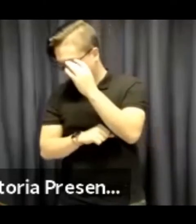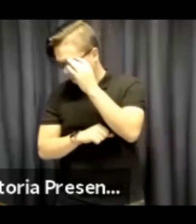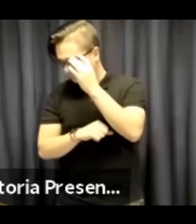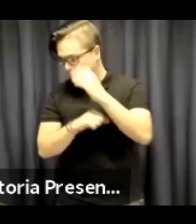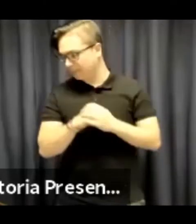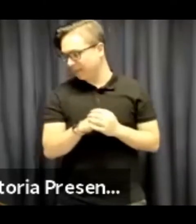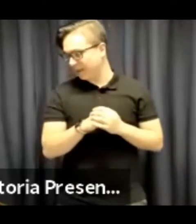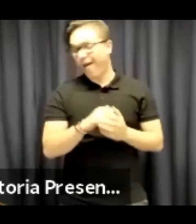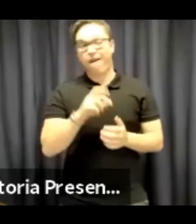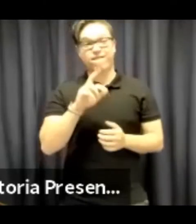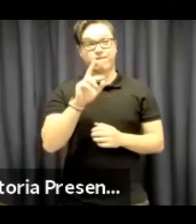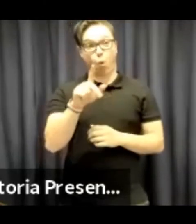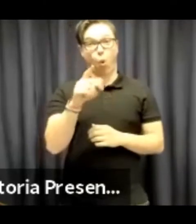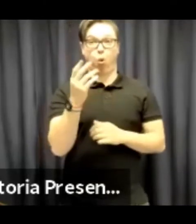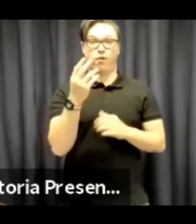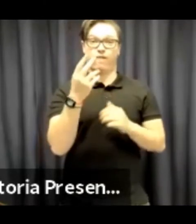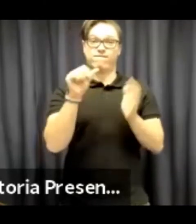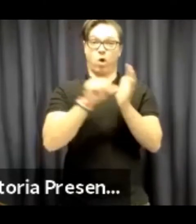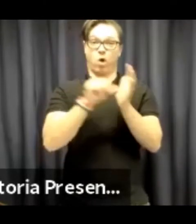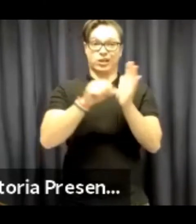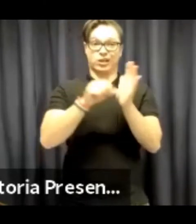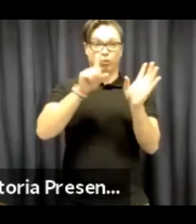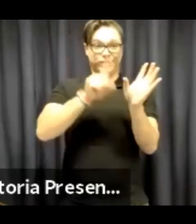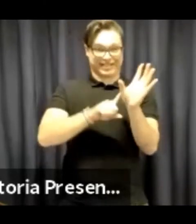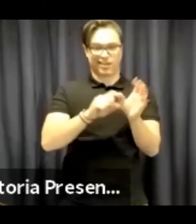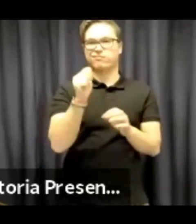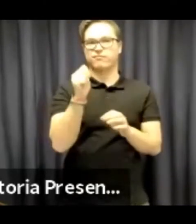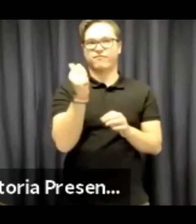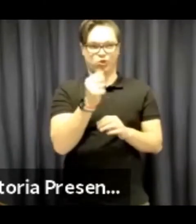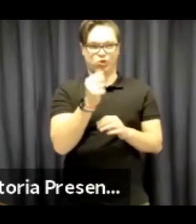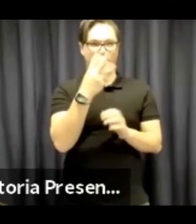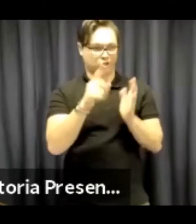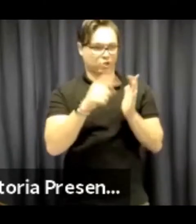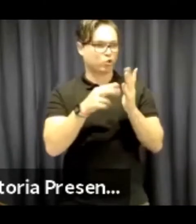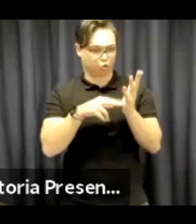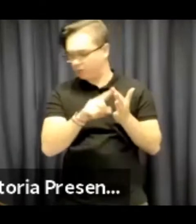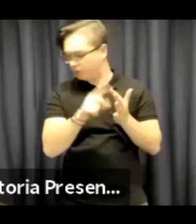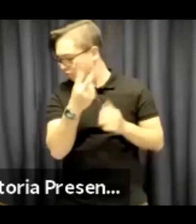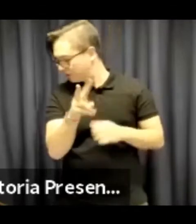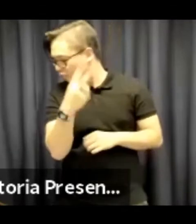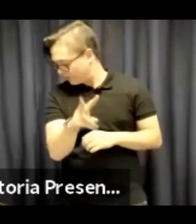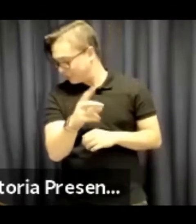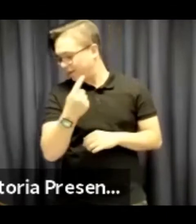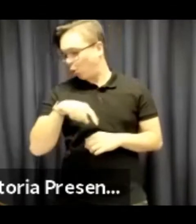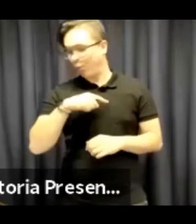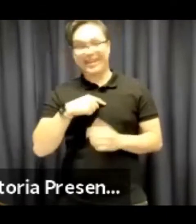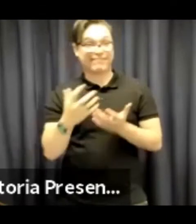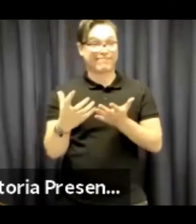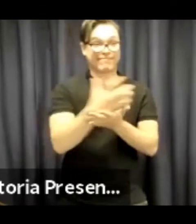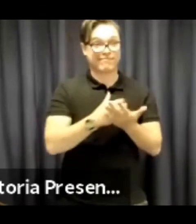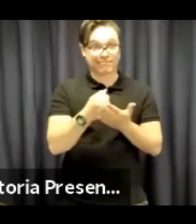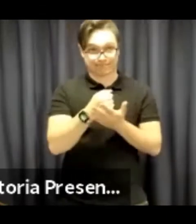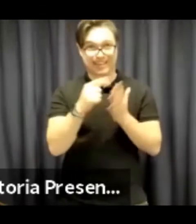those aspects of the financial report as well. So for this financial year, it's kind of ceased,